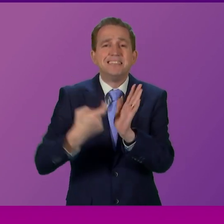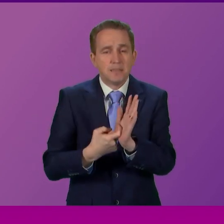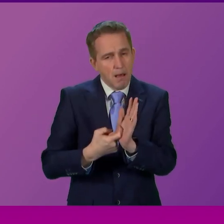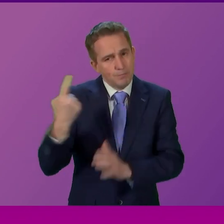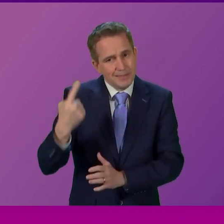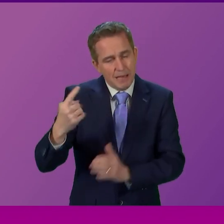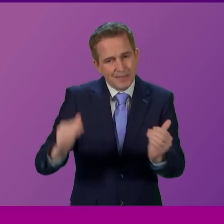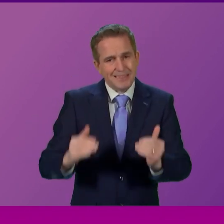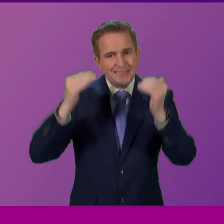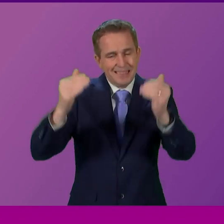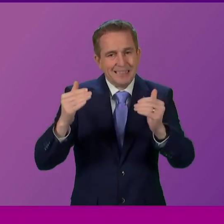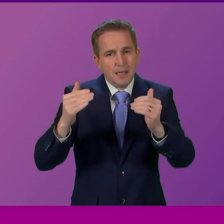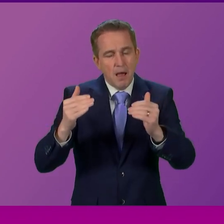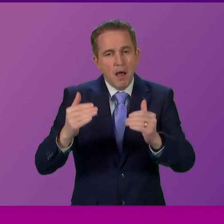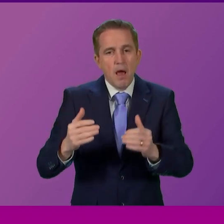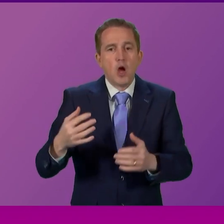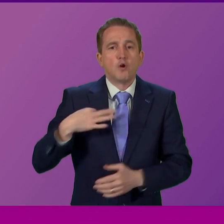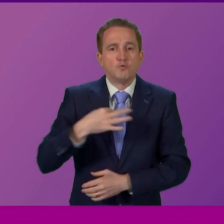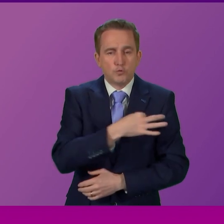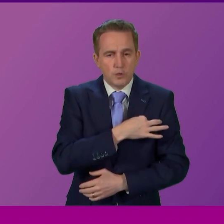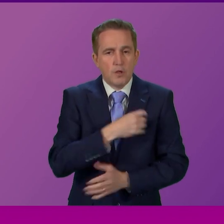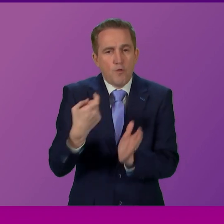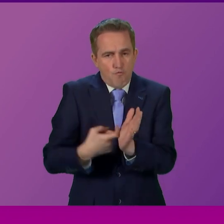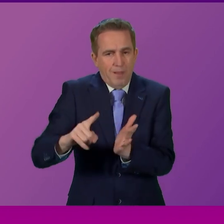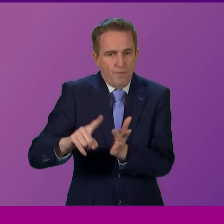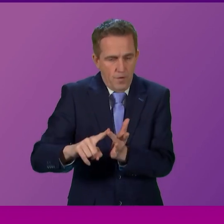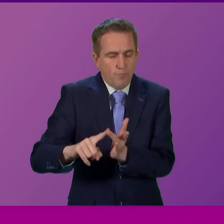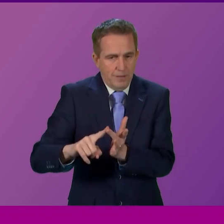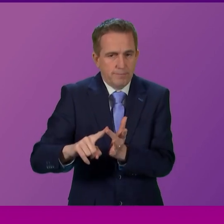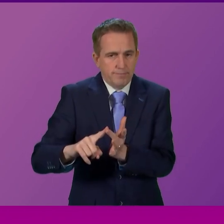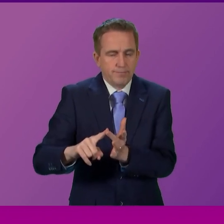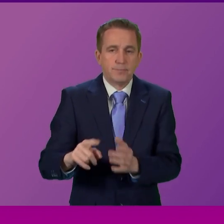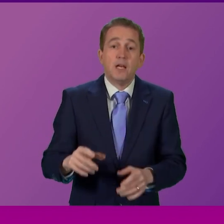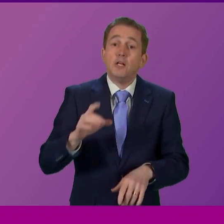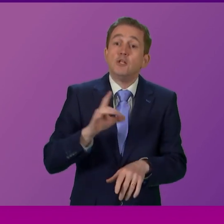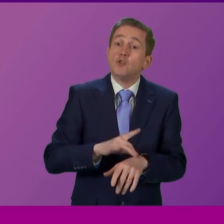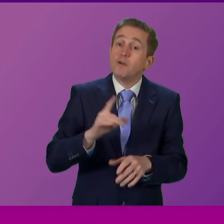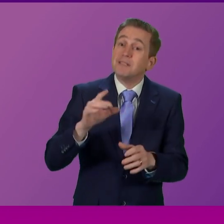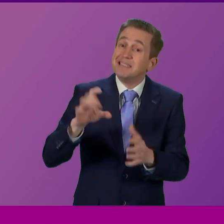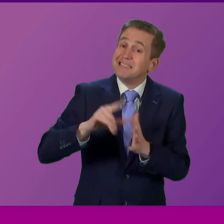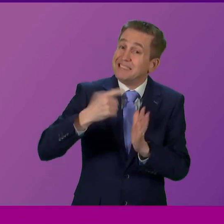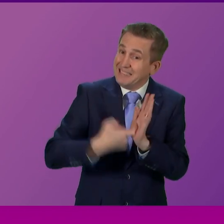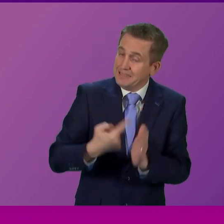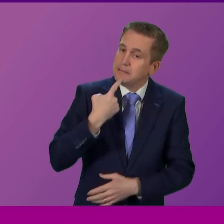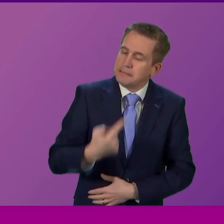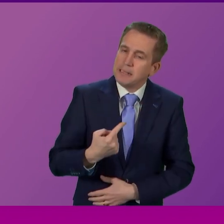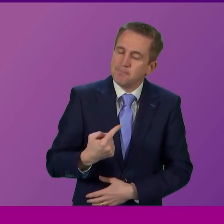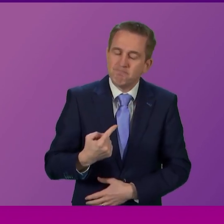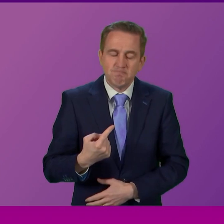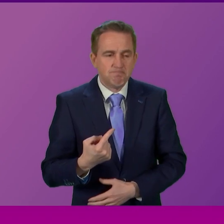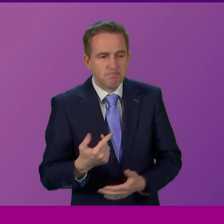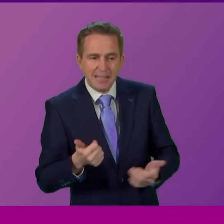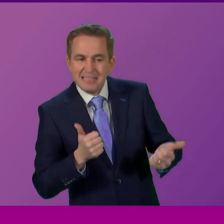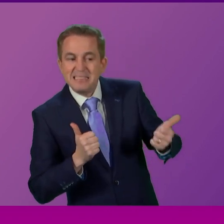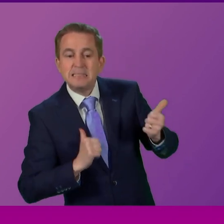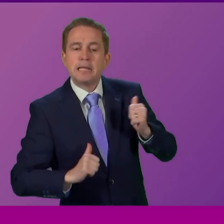emergency medicine consultant at the Royal Infirmary. Dr Cesar said that dignity feels like